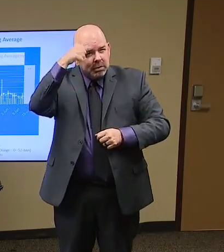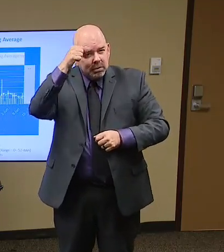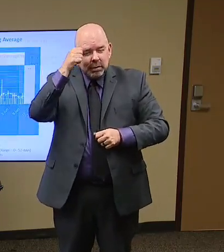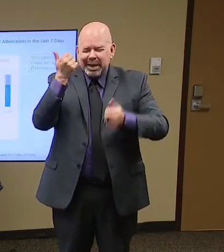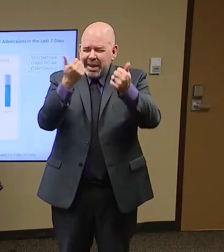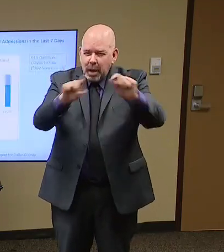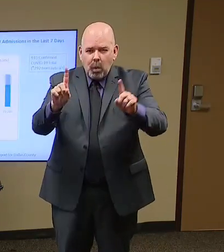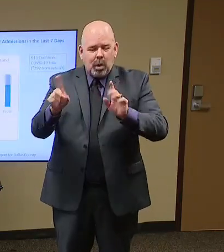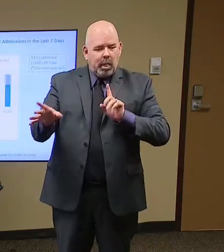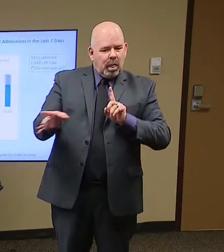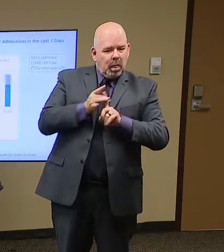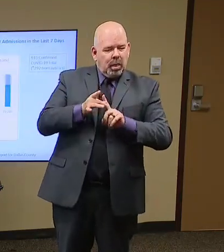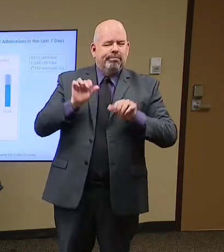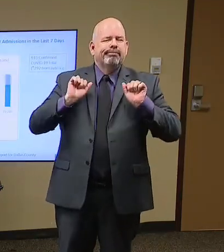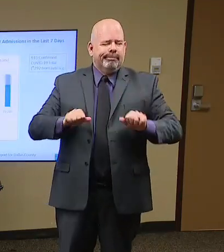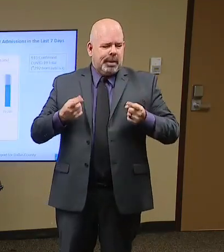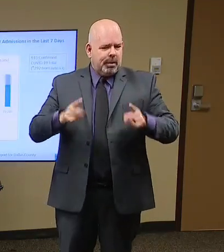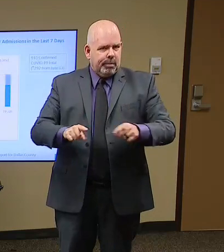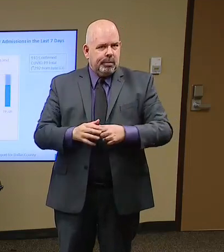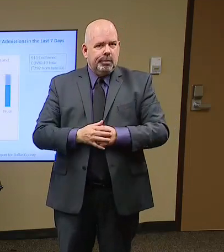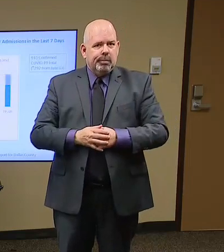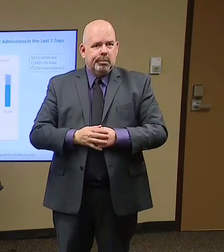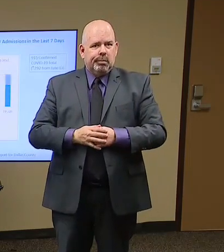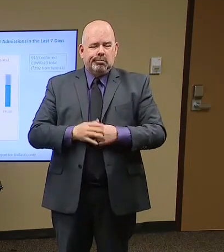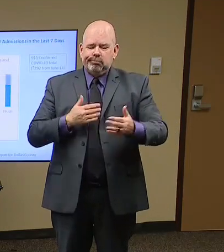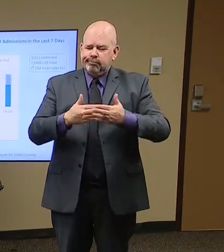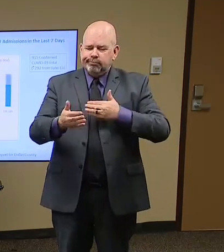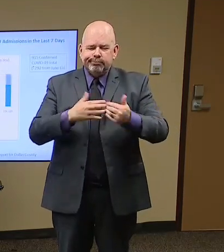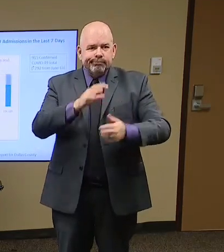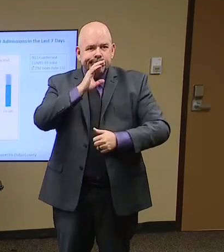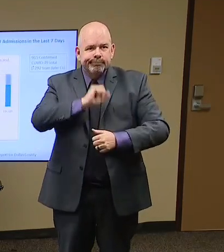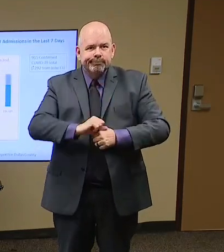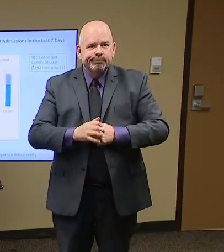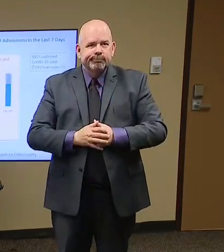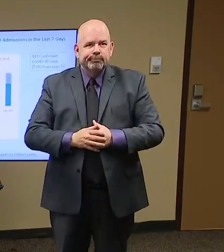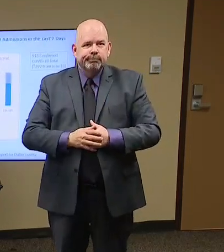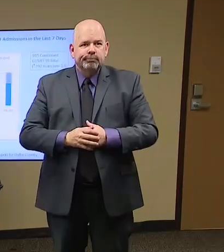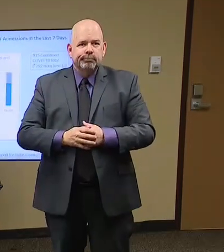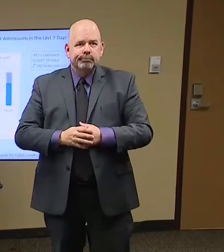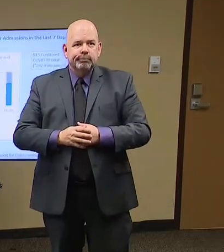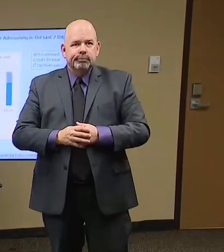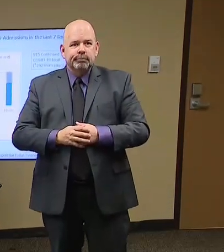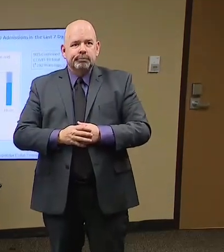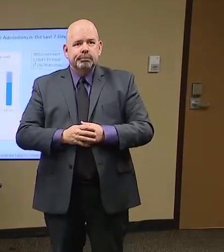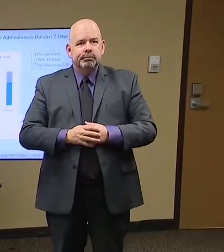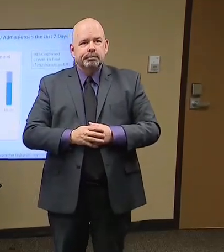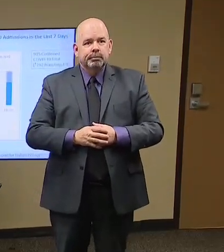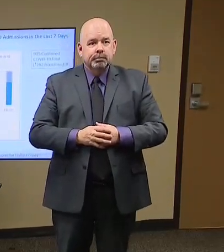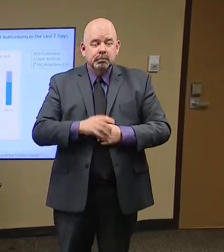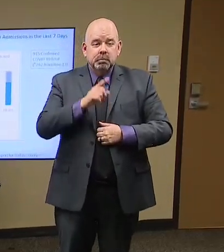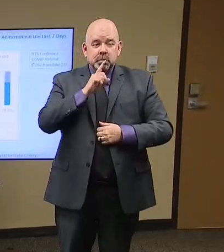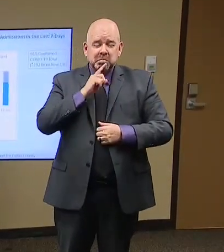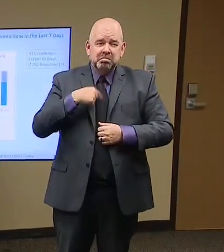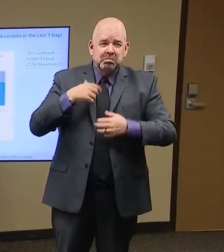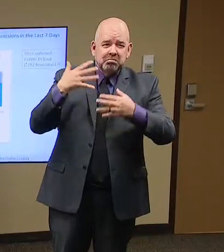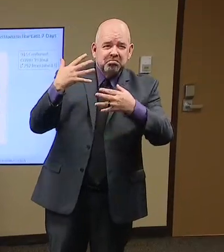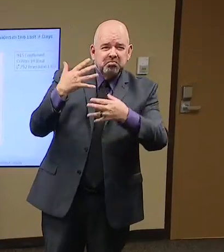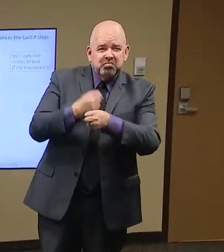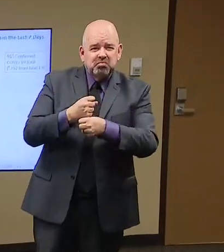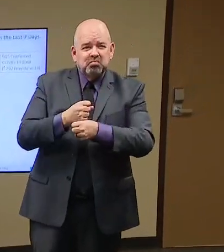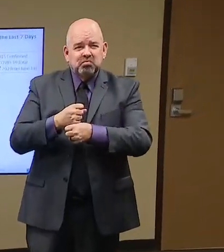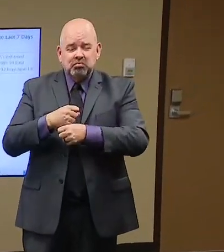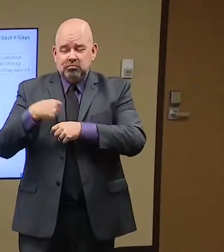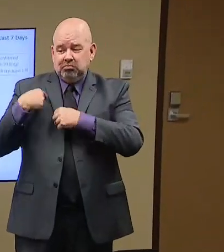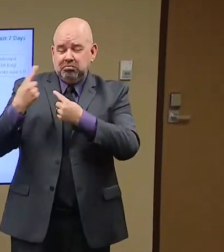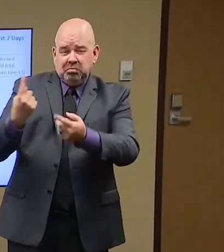slide. This just summarizes the last seven days of the total general hospitalizations